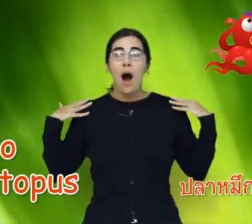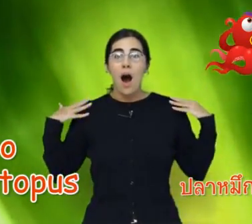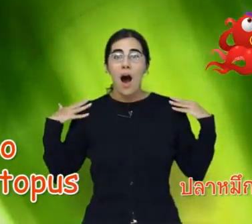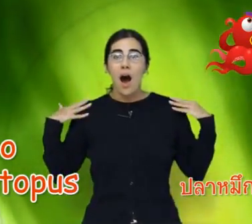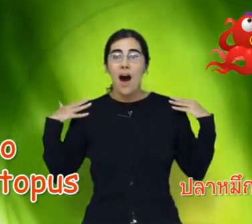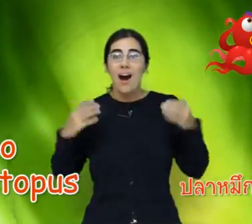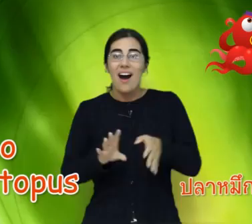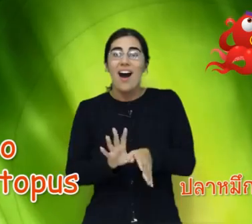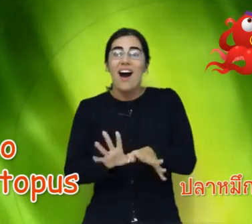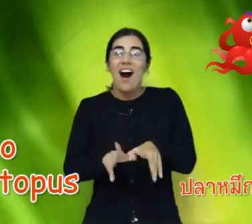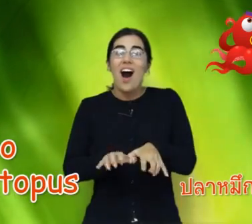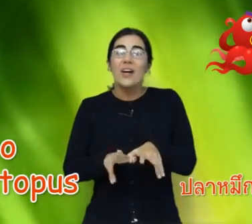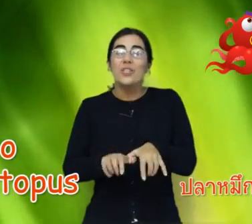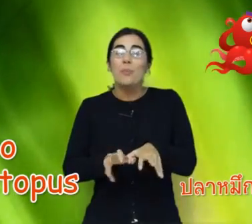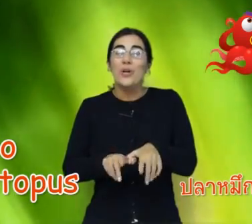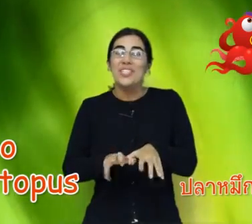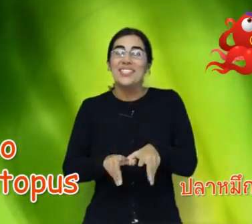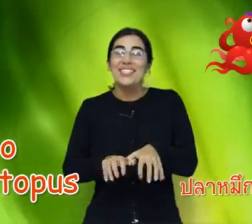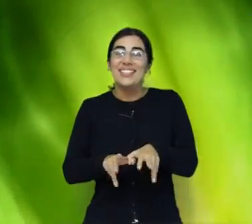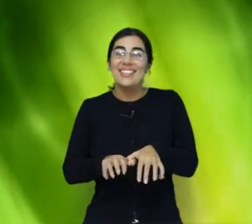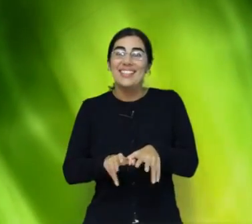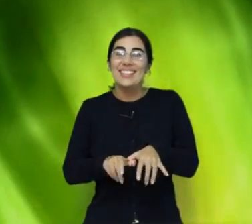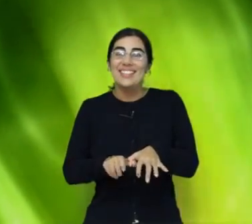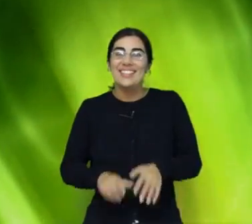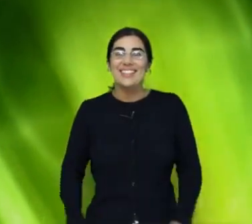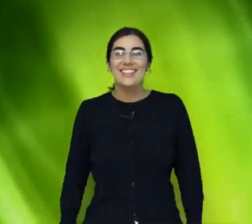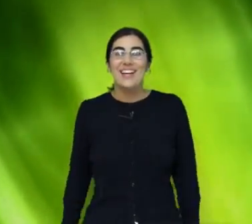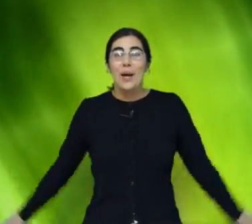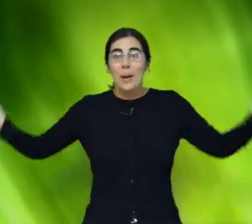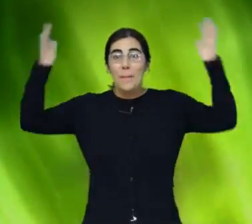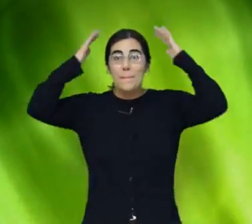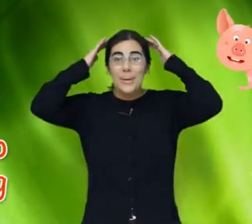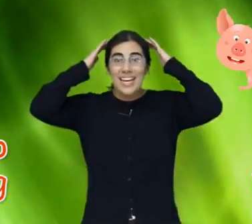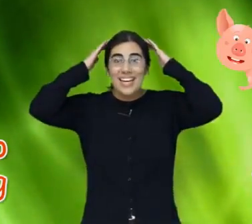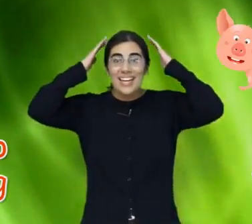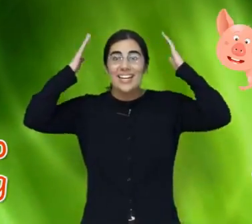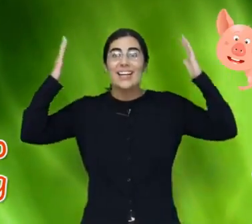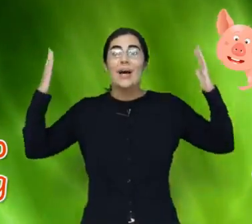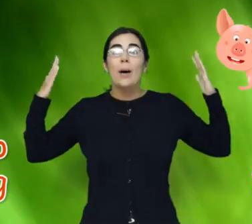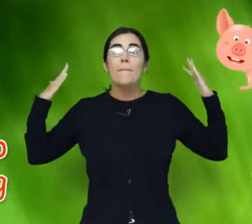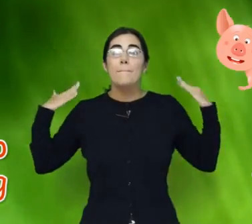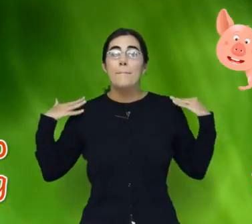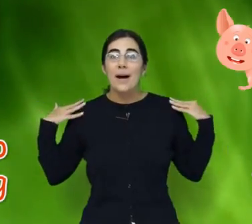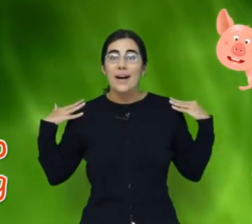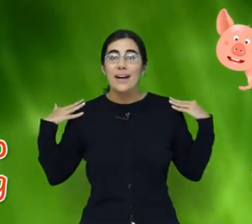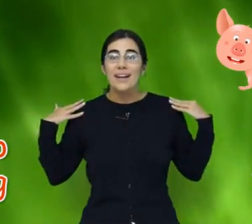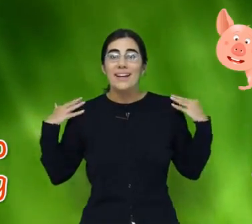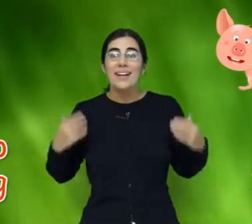Aw. Octopus. P. P. P.